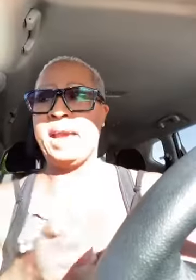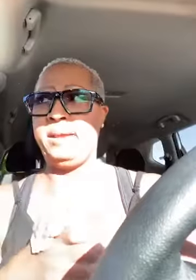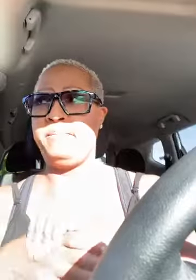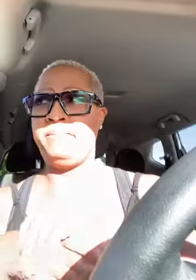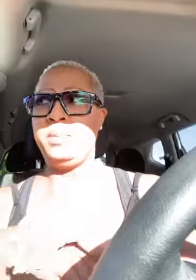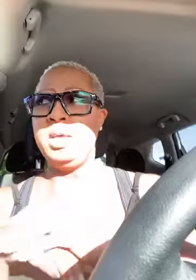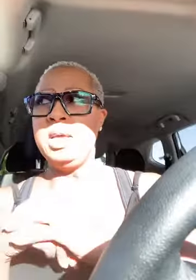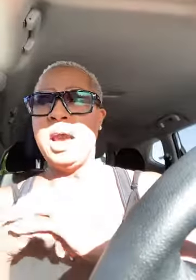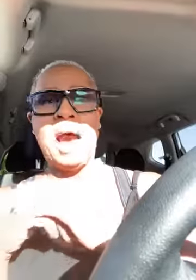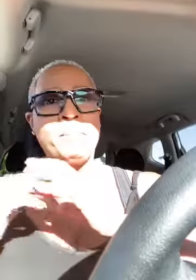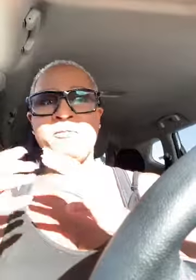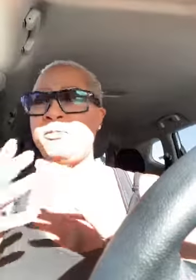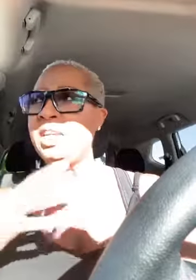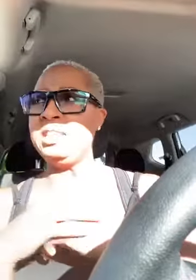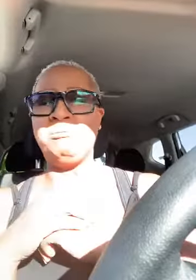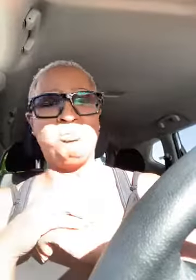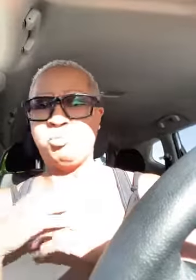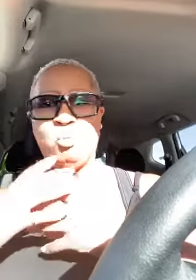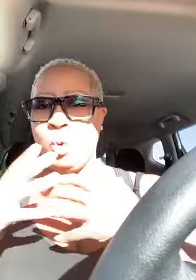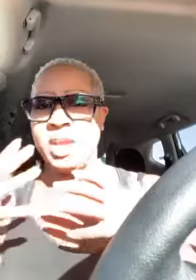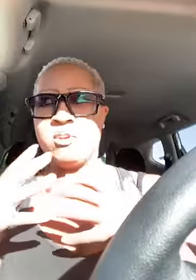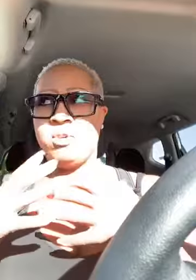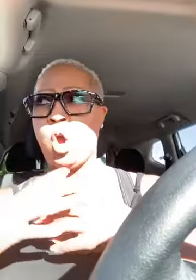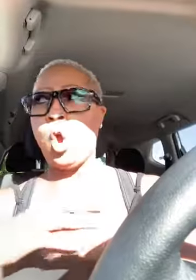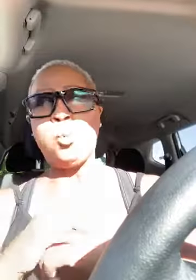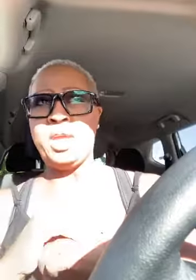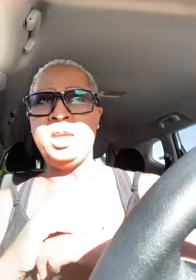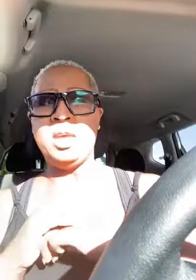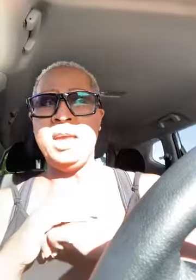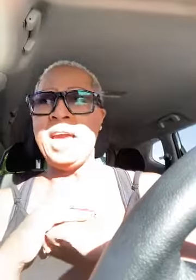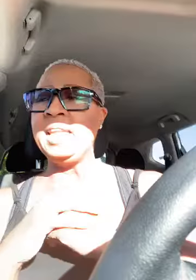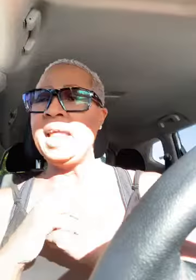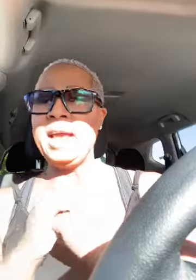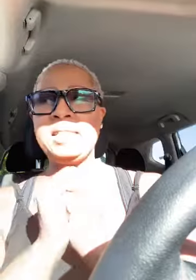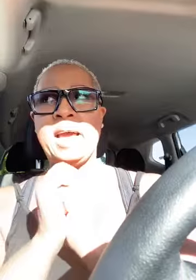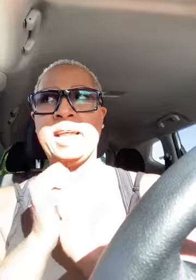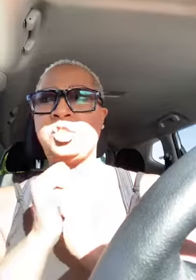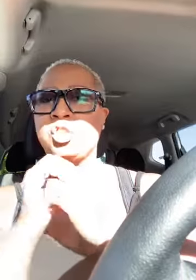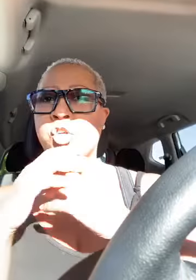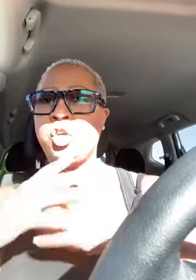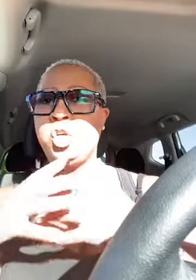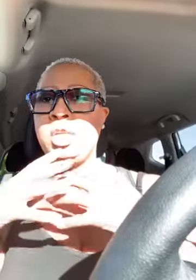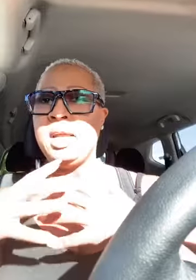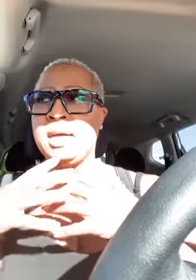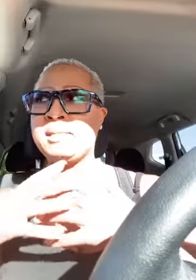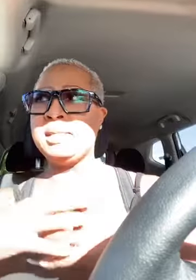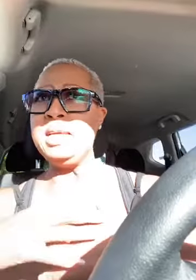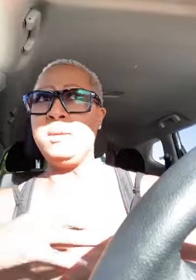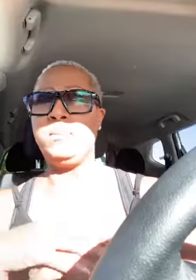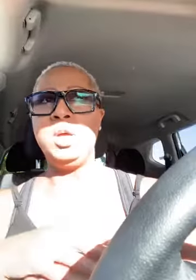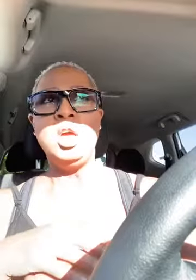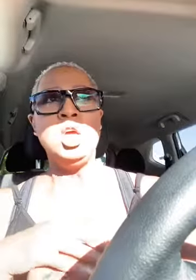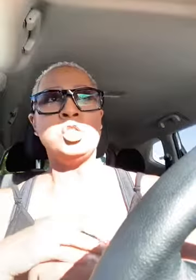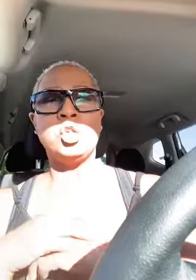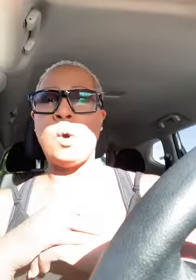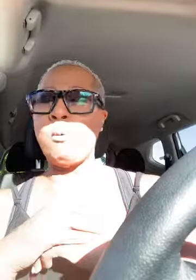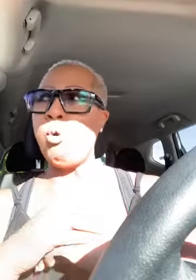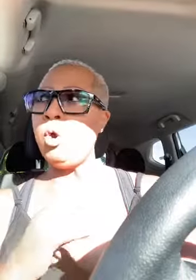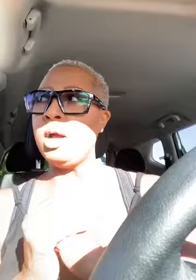night i've been feeling weird all week and last night i just could not sleep so i woke